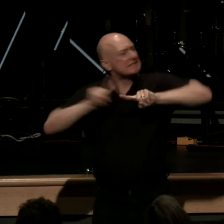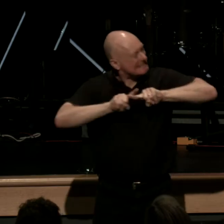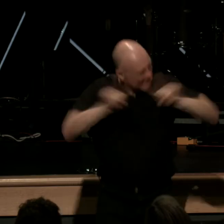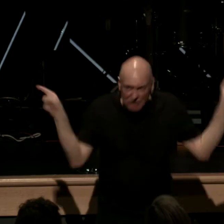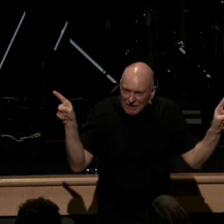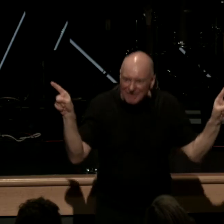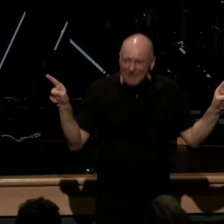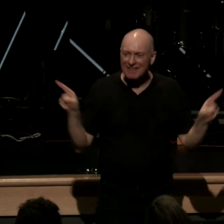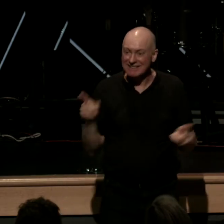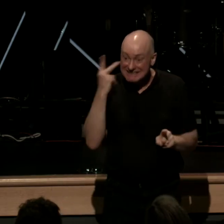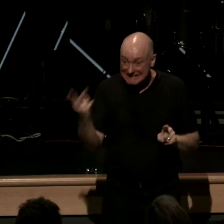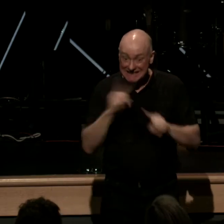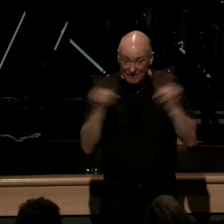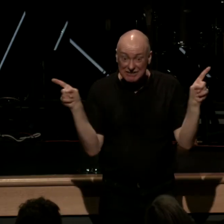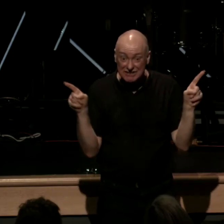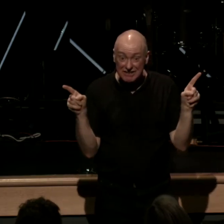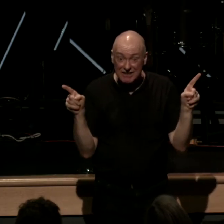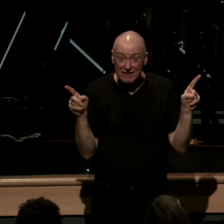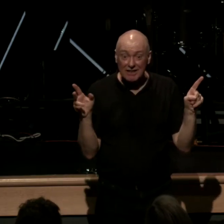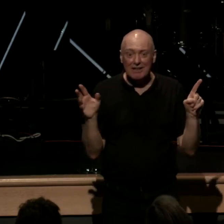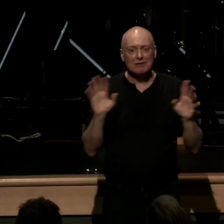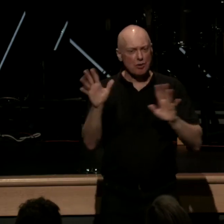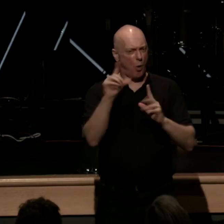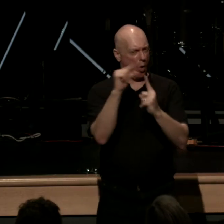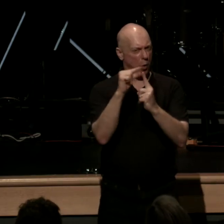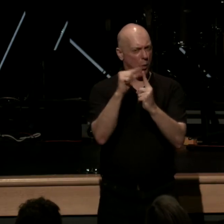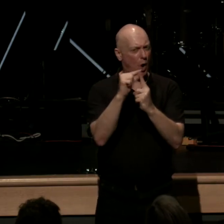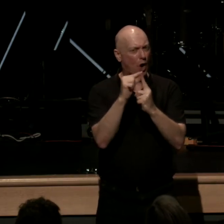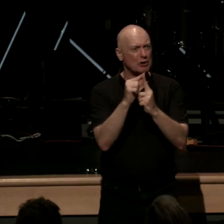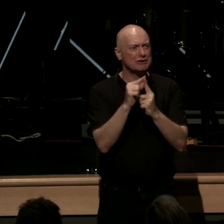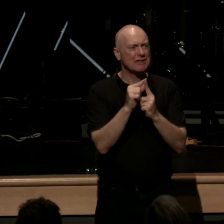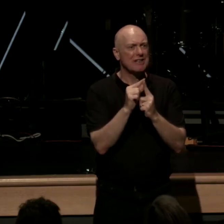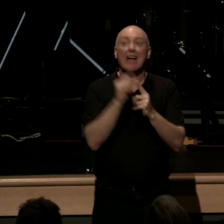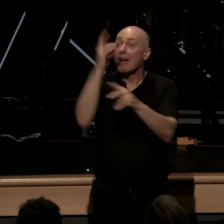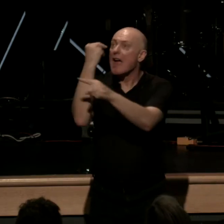see so the words are thrown around but the meanings are vastly vastly different